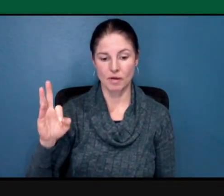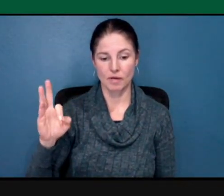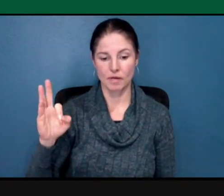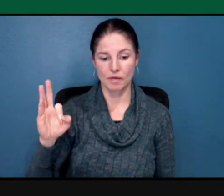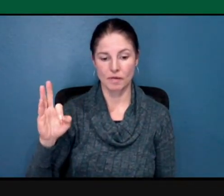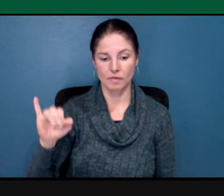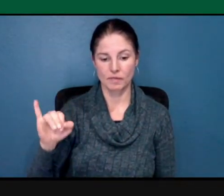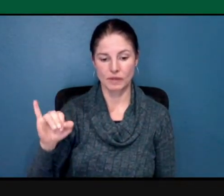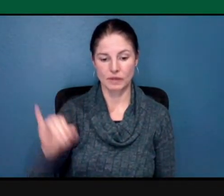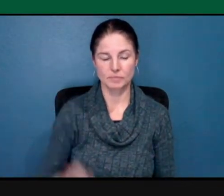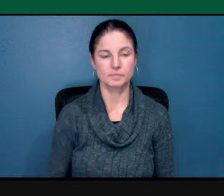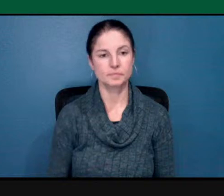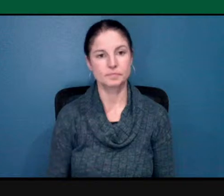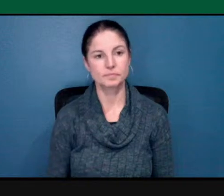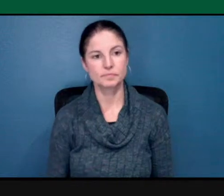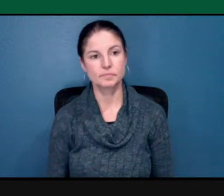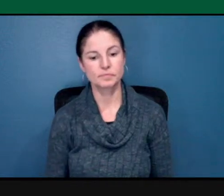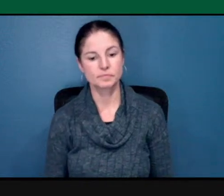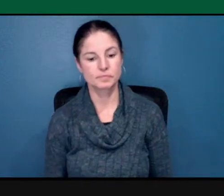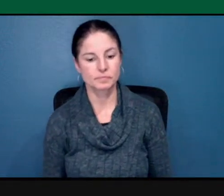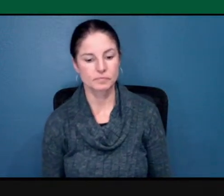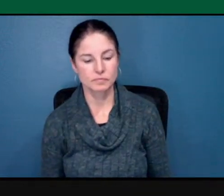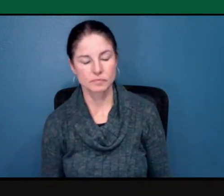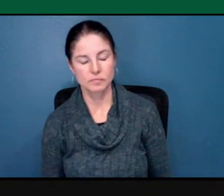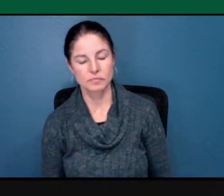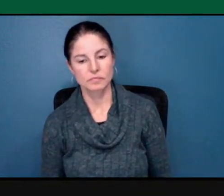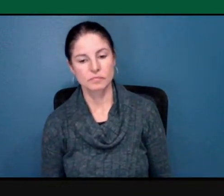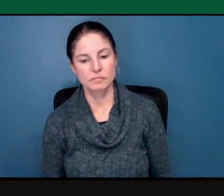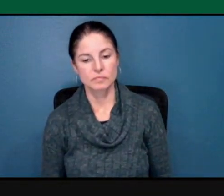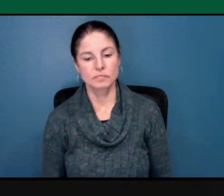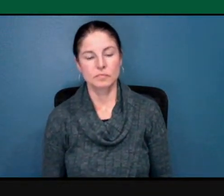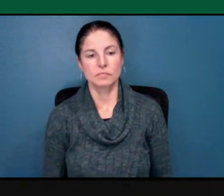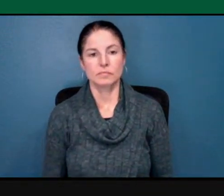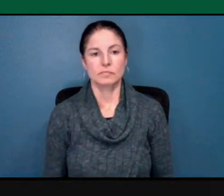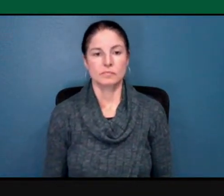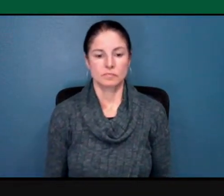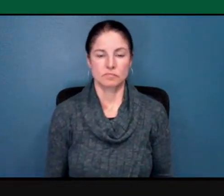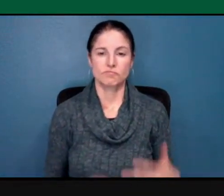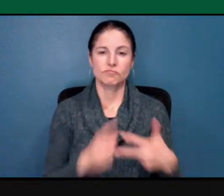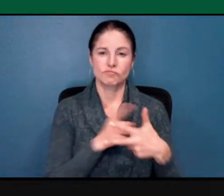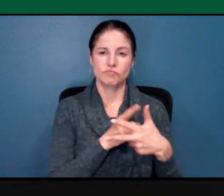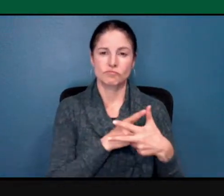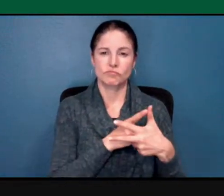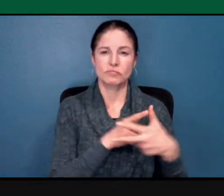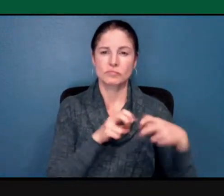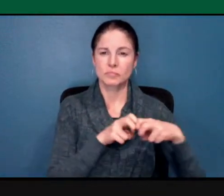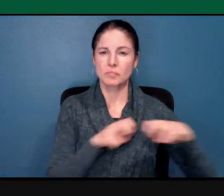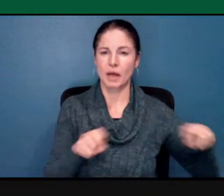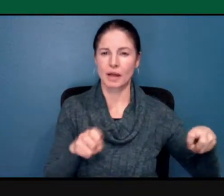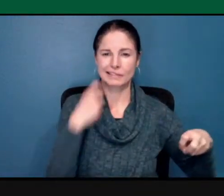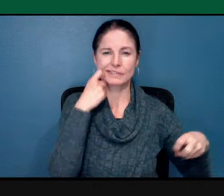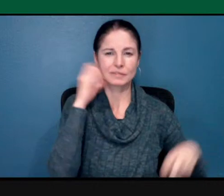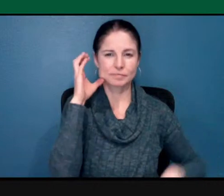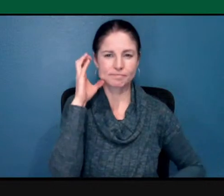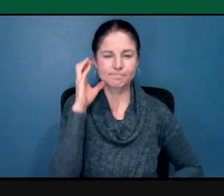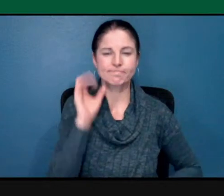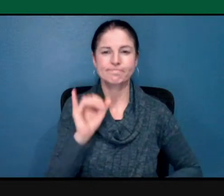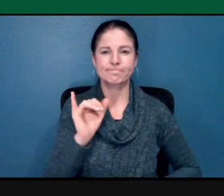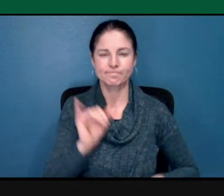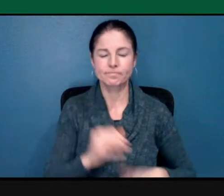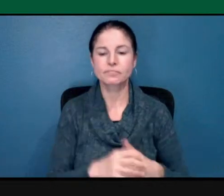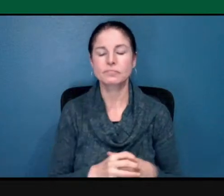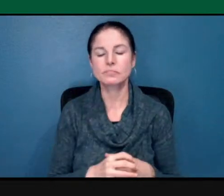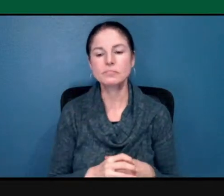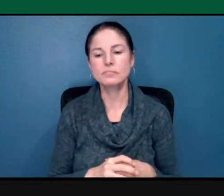So, as you heard from our last panel, there was quite a bit of awareness in us